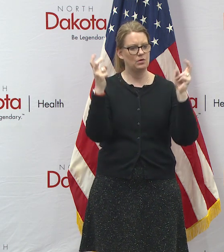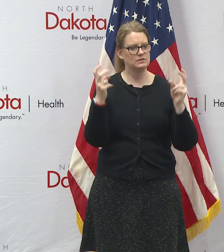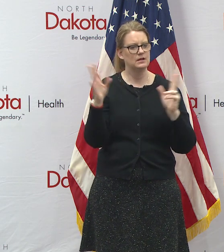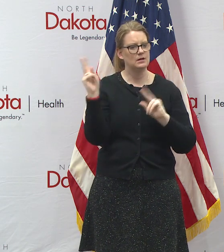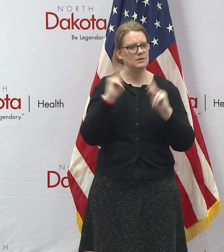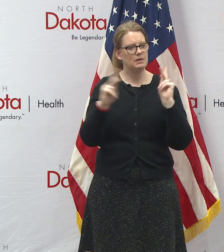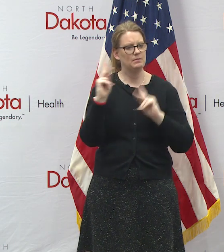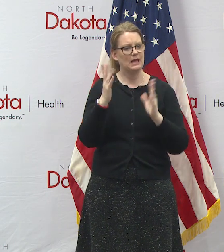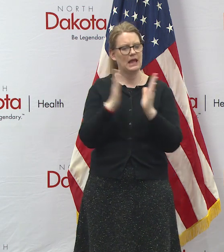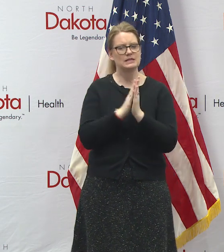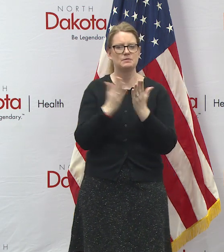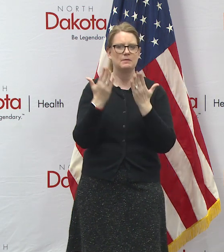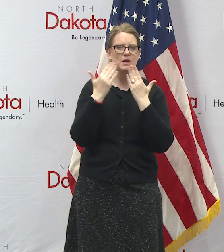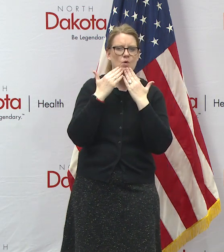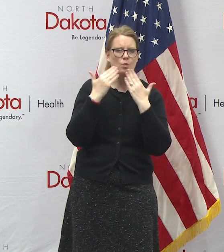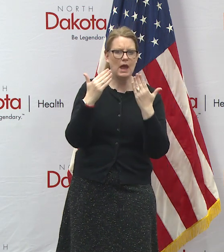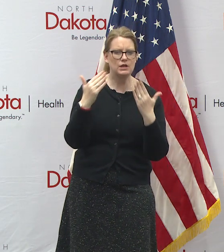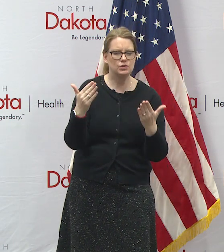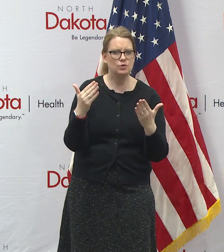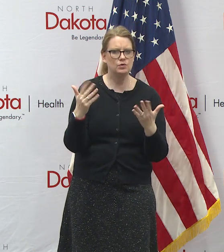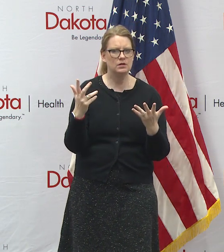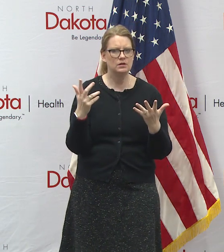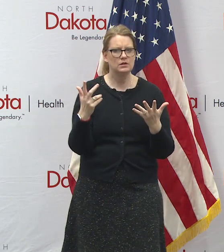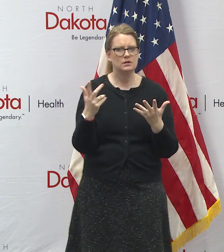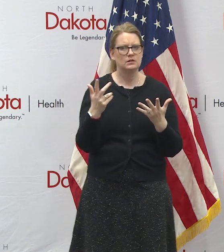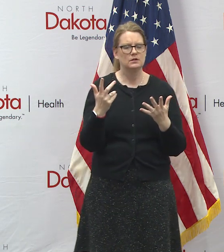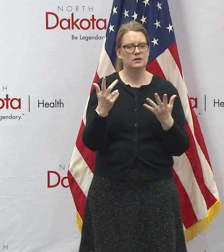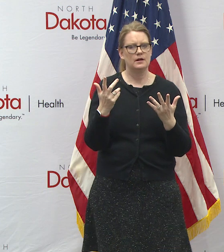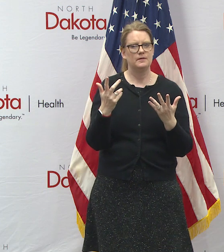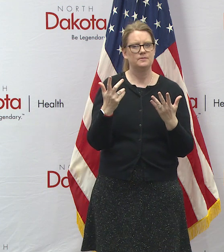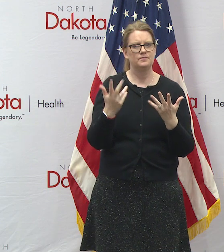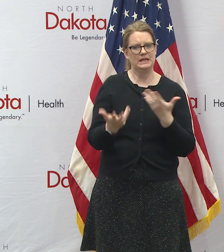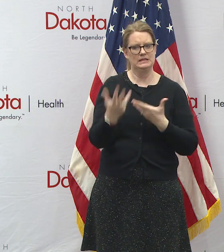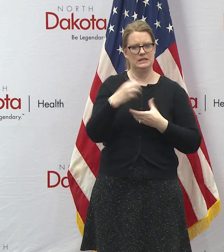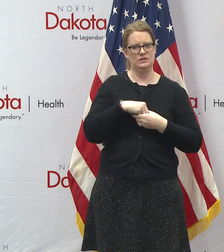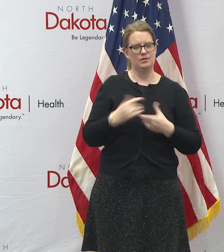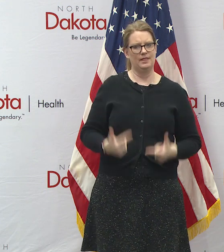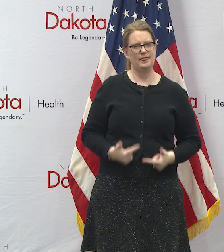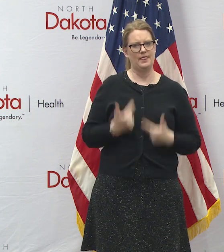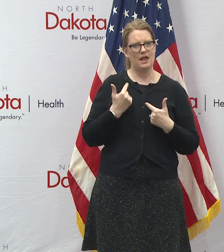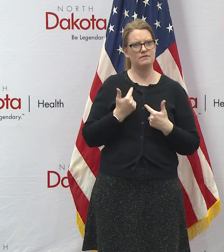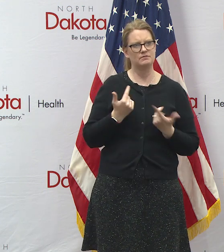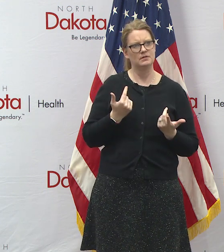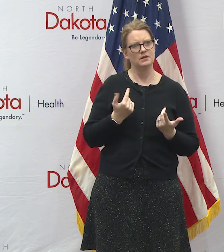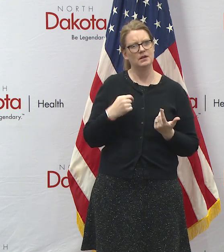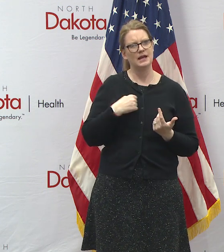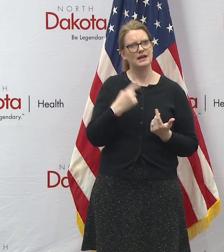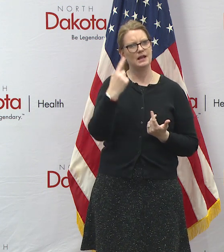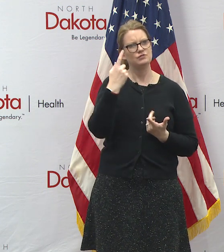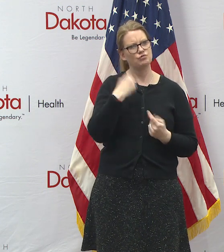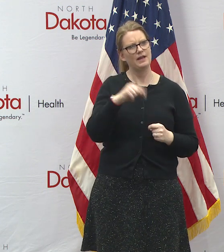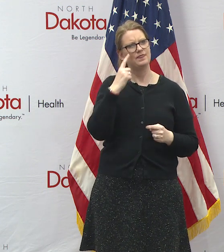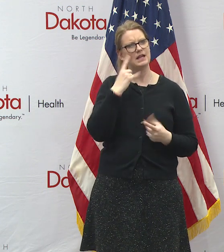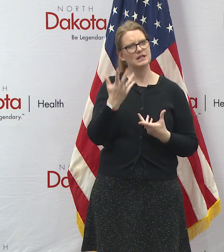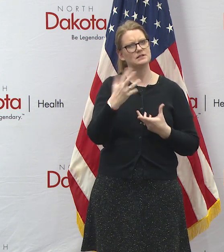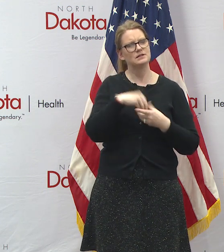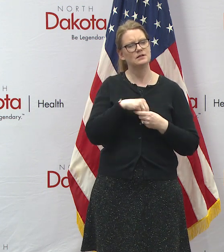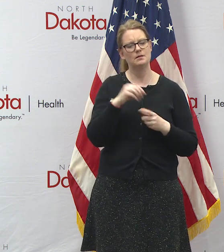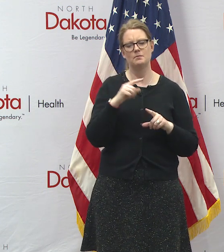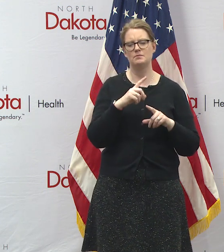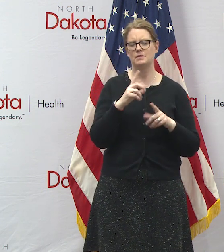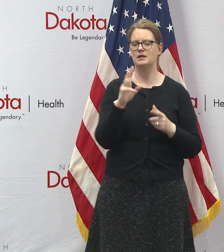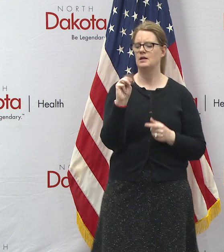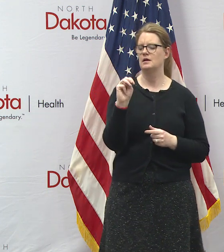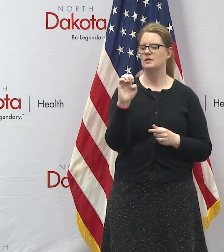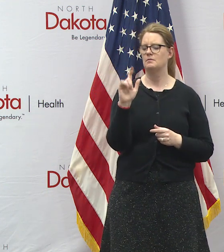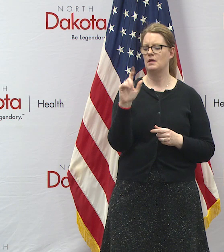often ask me about how gratitude is uh you know built into my life and i try to think that it's built in everywhere but this quote by melody beaty